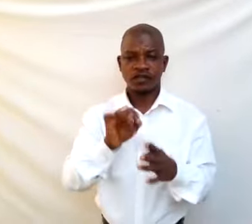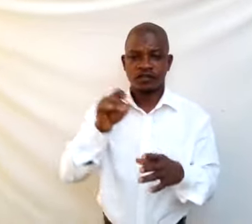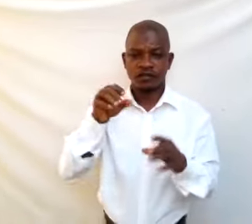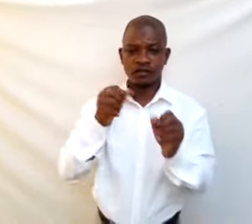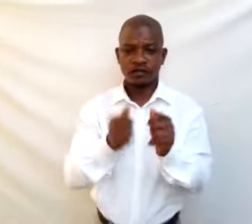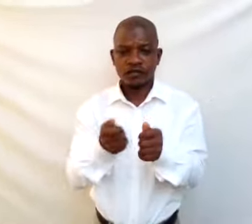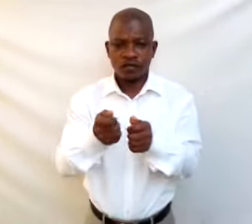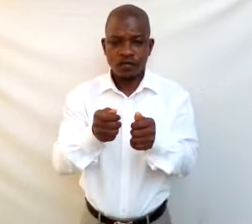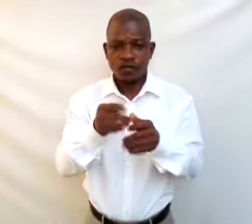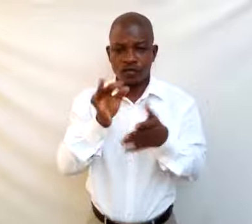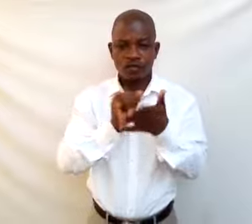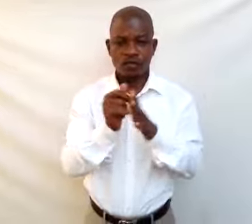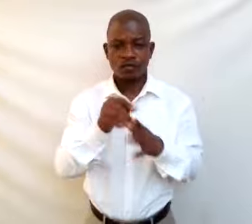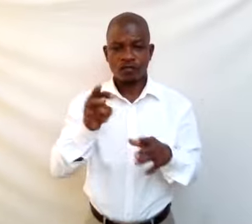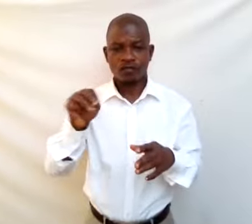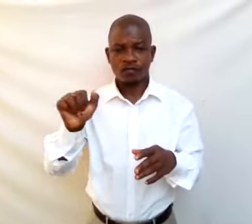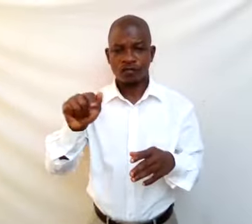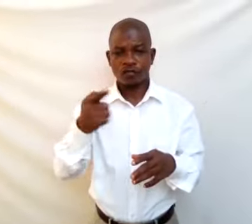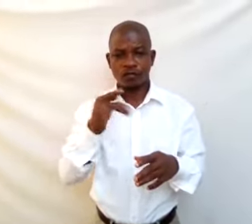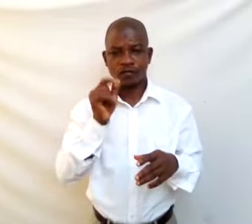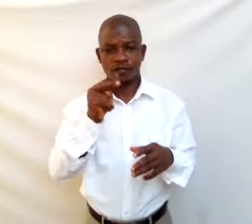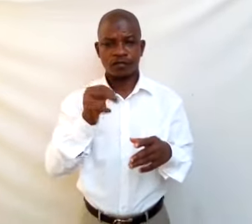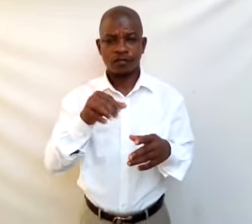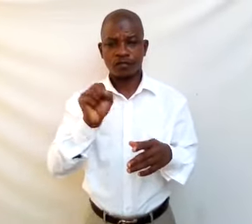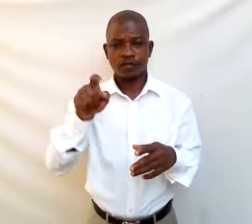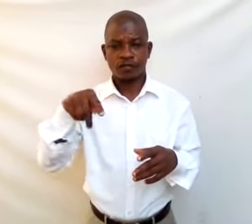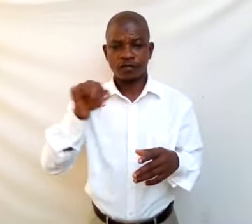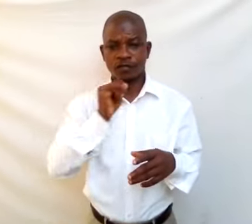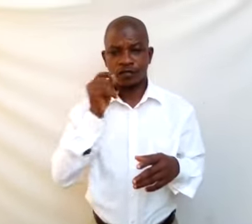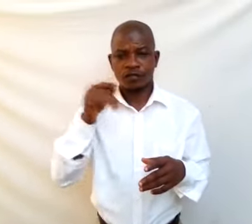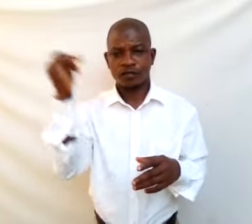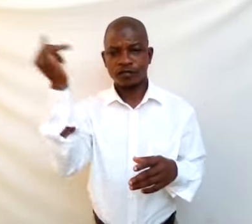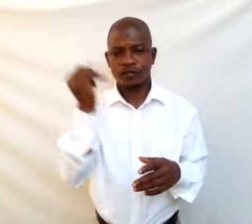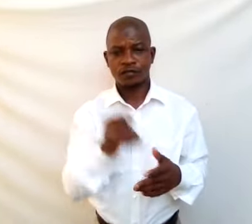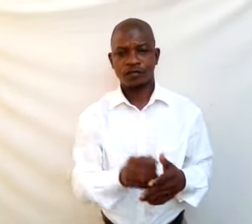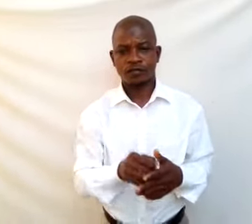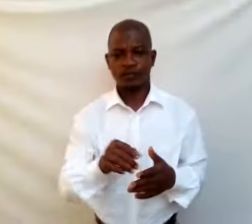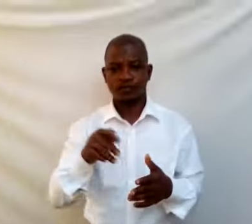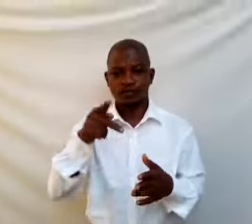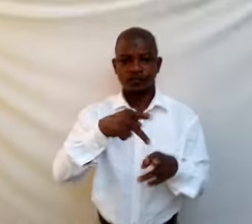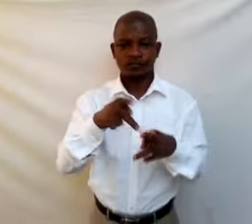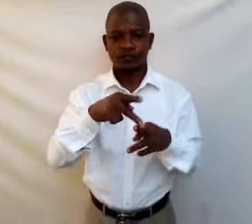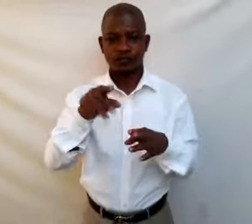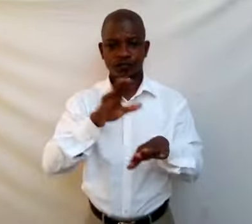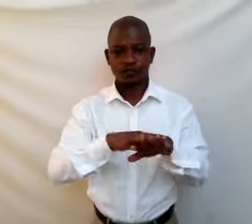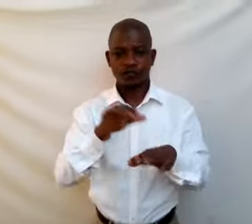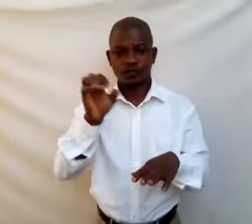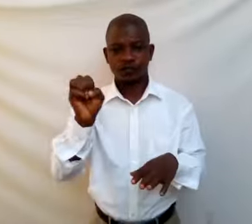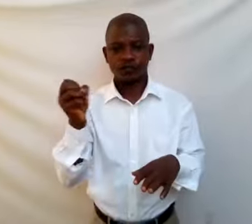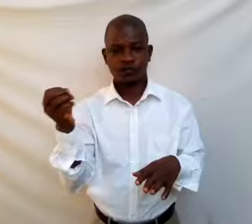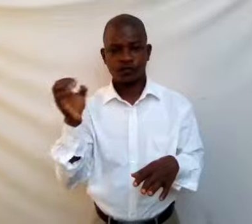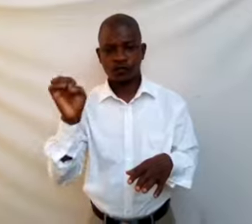magnification of specimens drawn. Practical on ecological instruments.